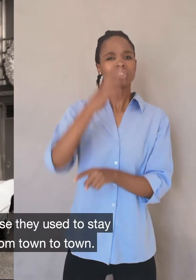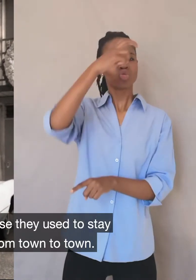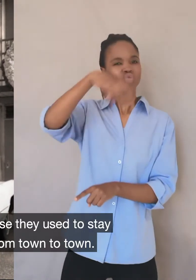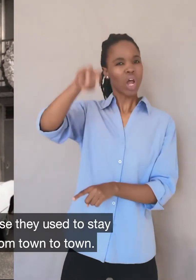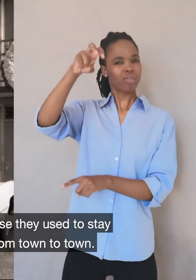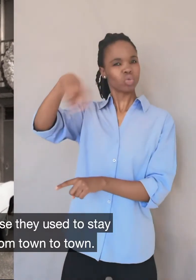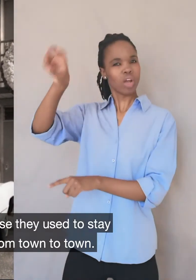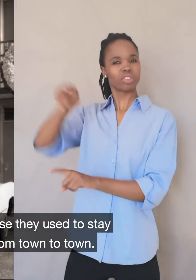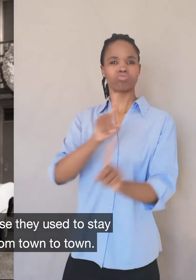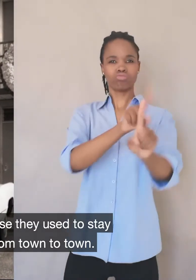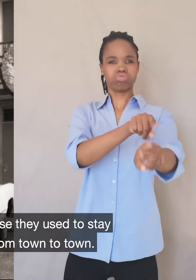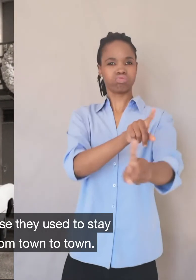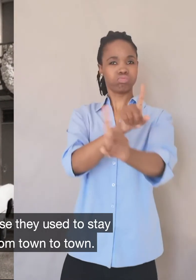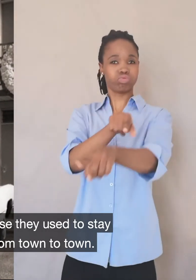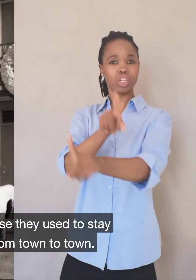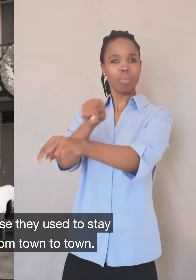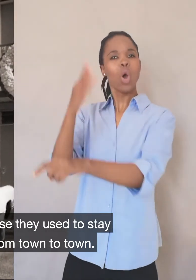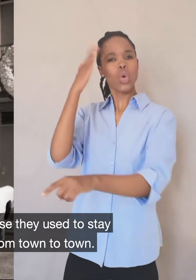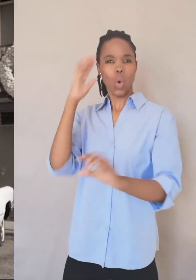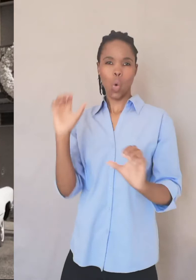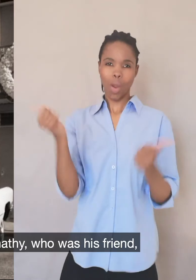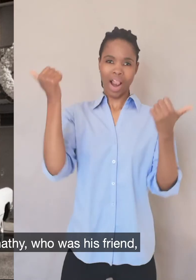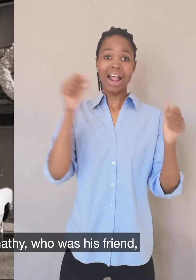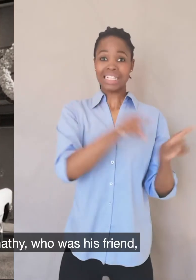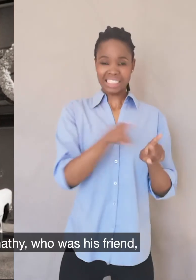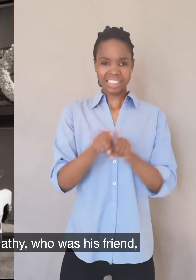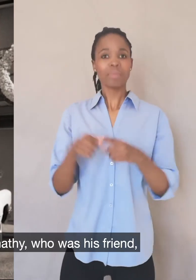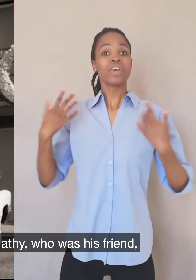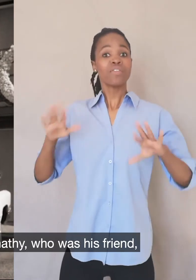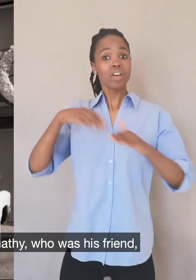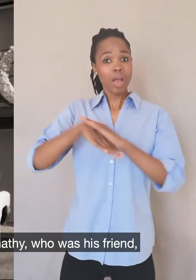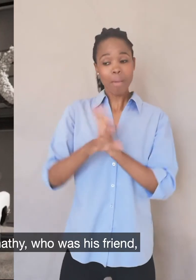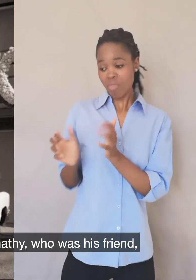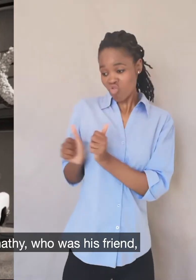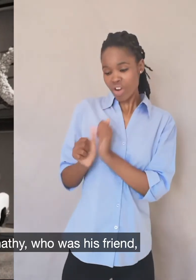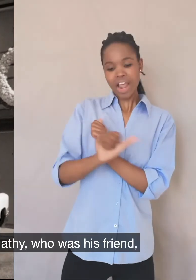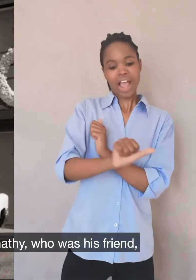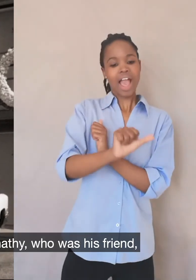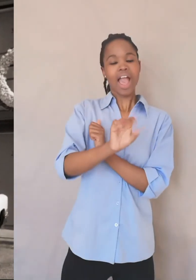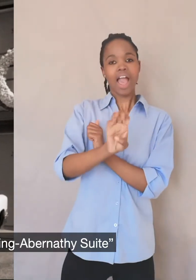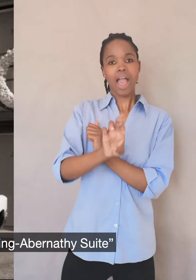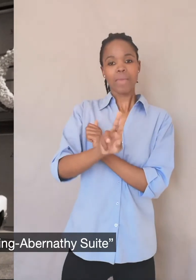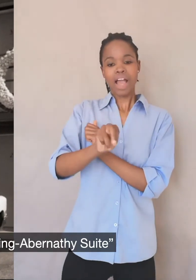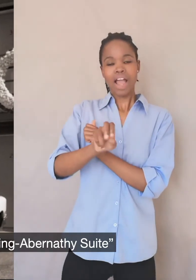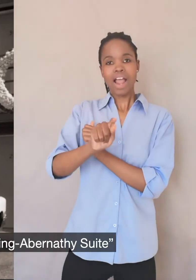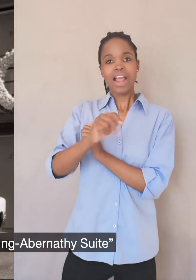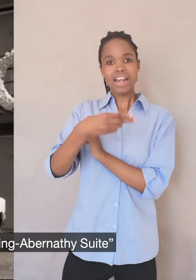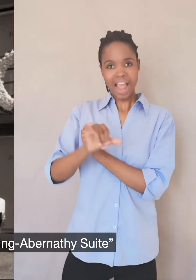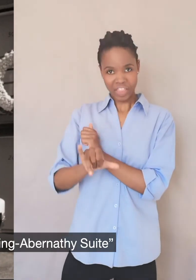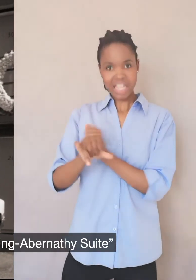used to stay in motels as they would move from town to town. And they'd been in that room and Abernathy, who was his friend, the two of them called it the King Abernathy